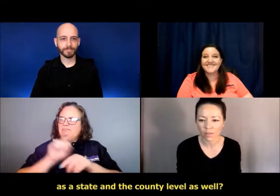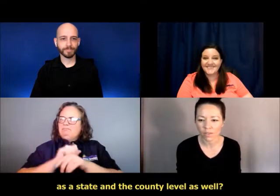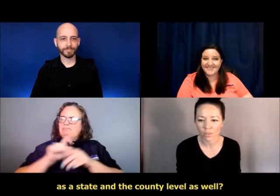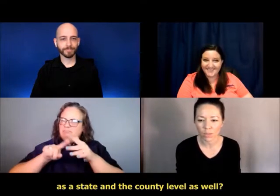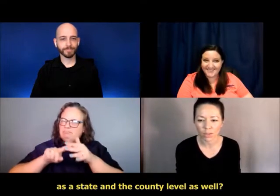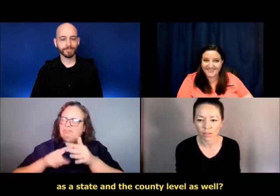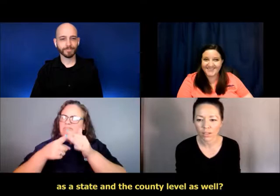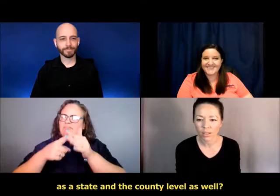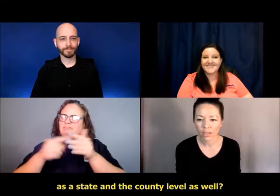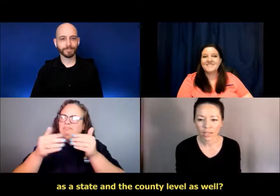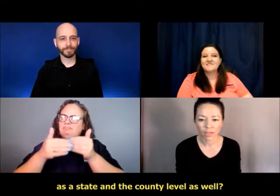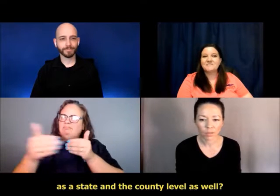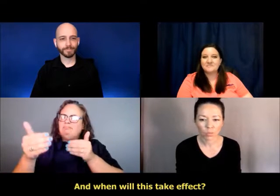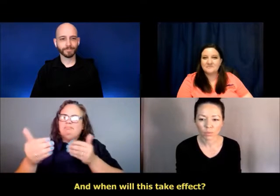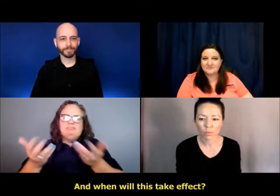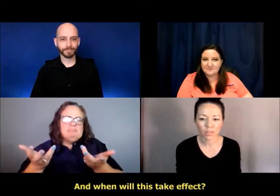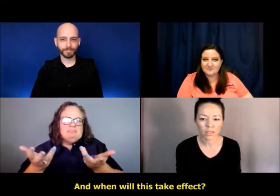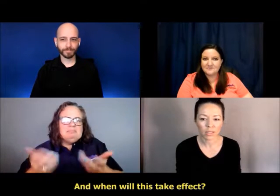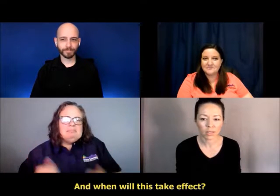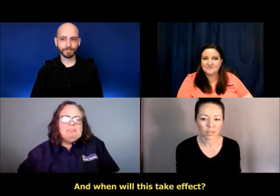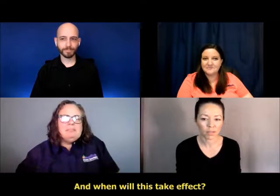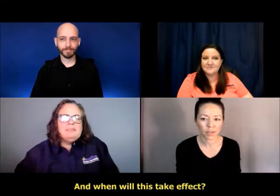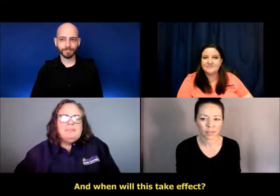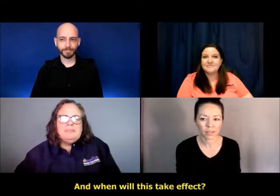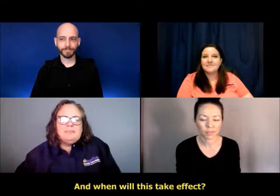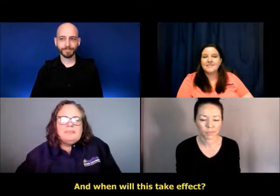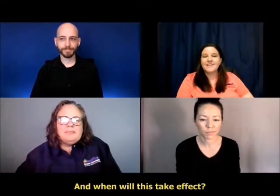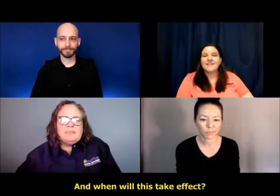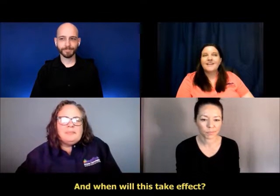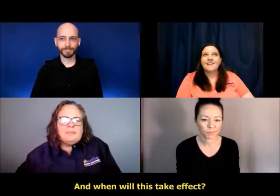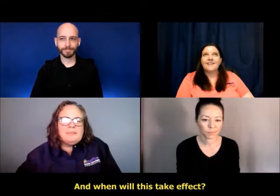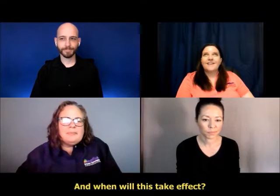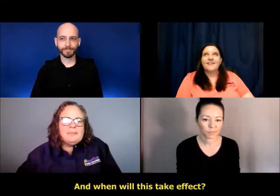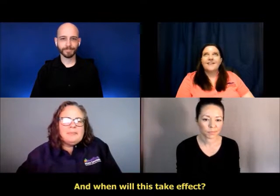county level as well? And when will this take effect?